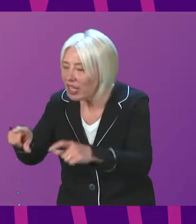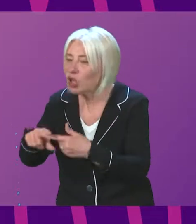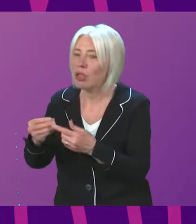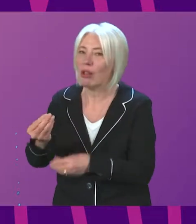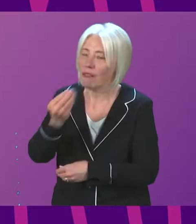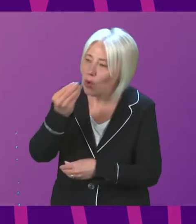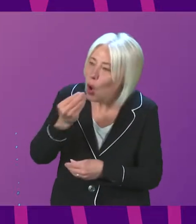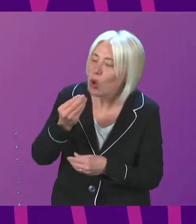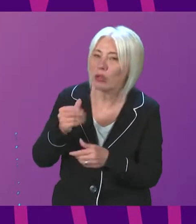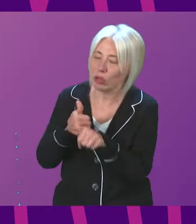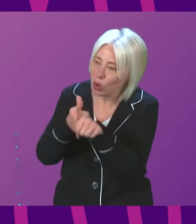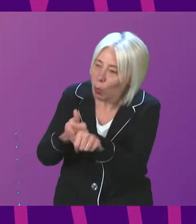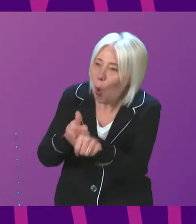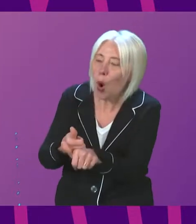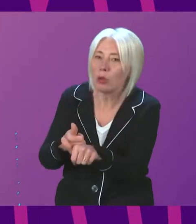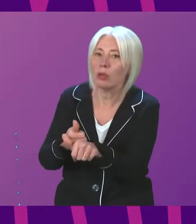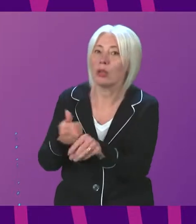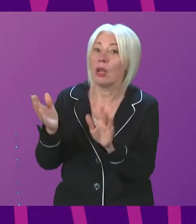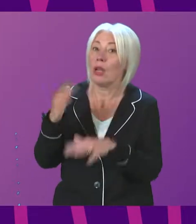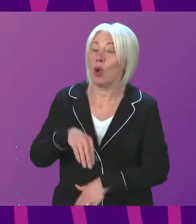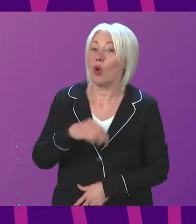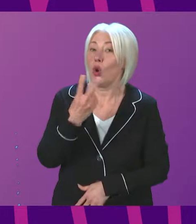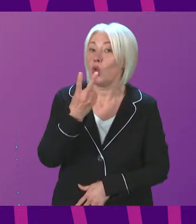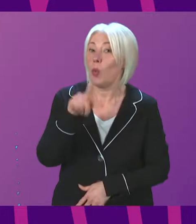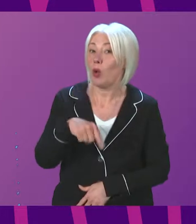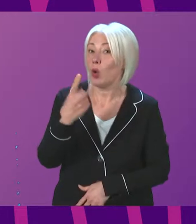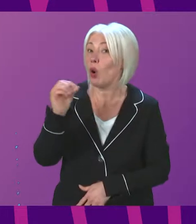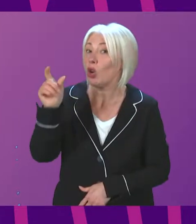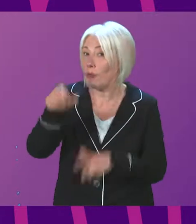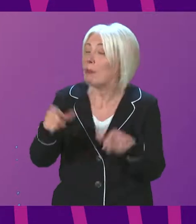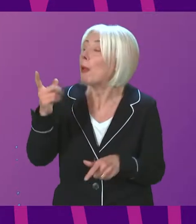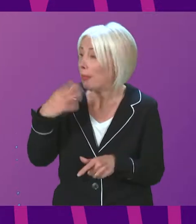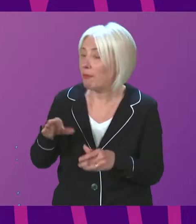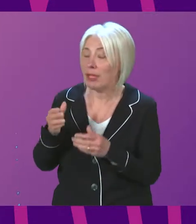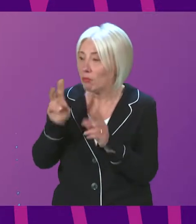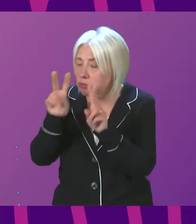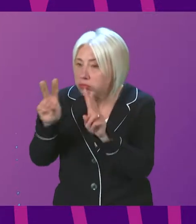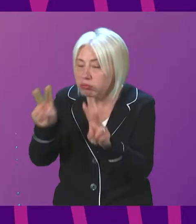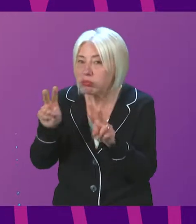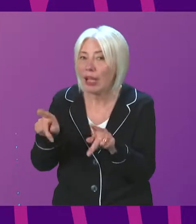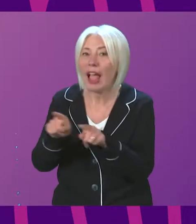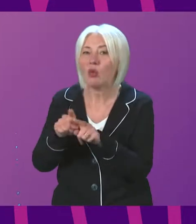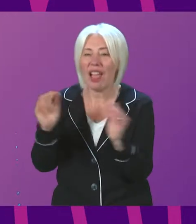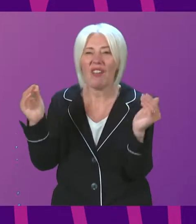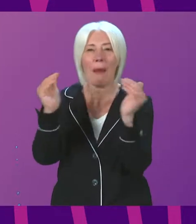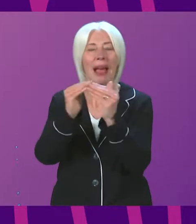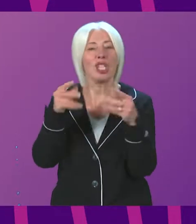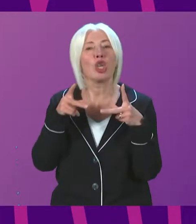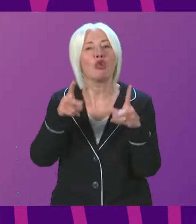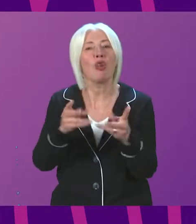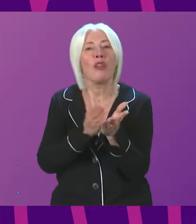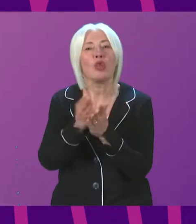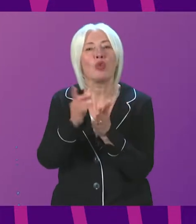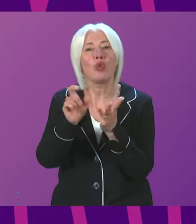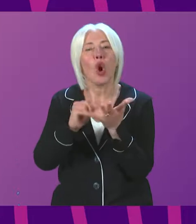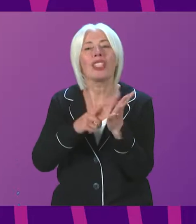here they have now triaged more than 2,100 people a national matching service being delivered by COSLA is working hard to